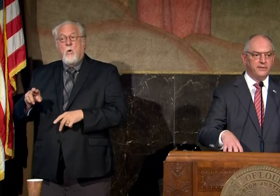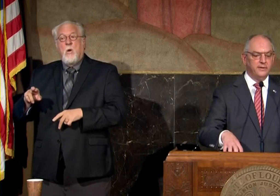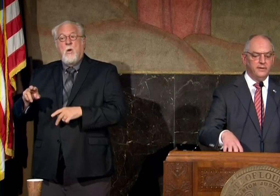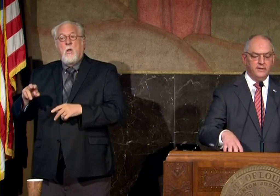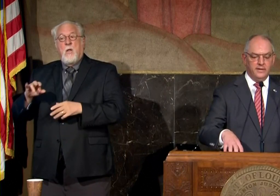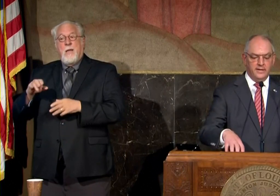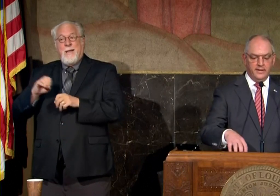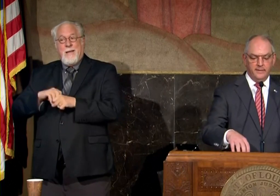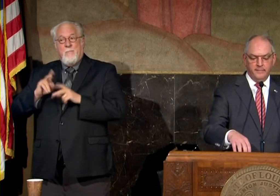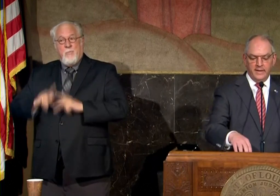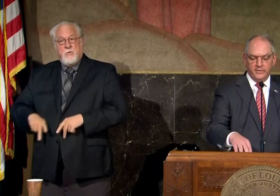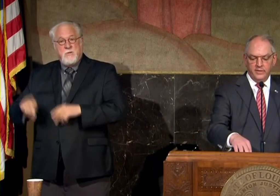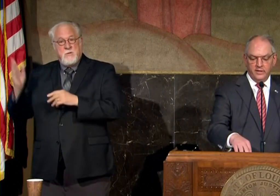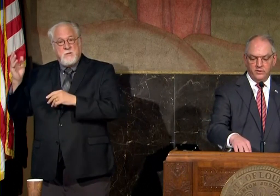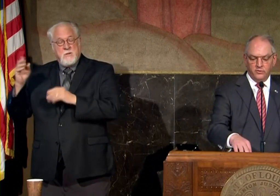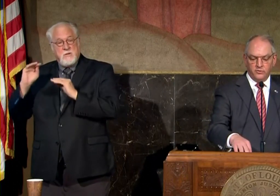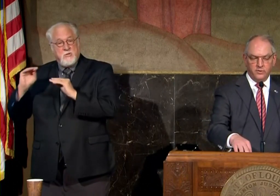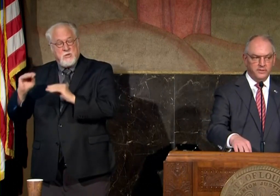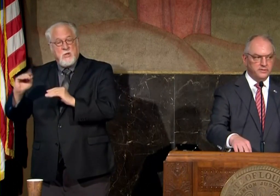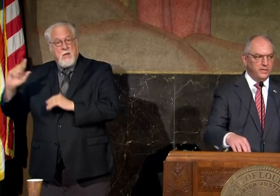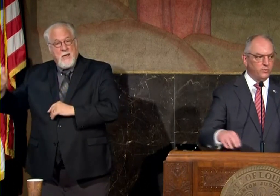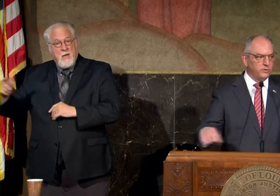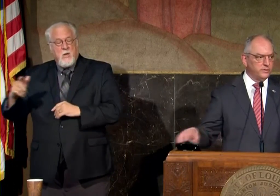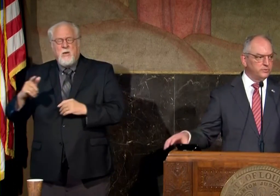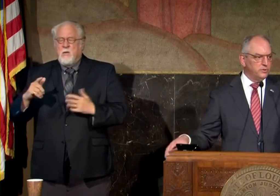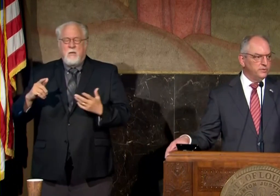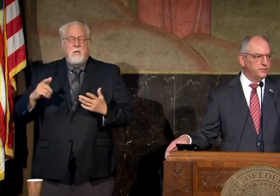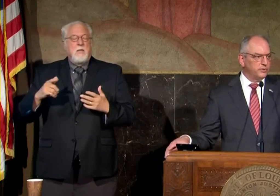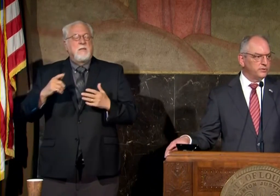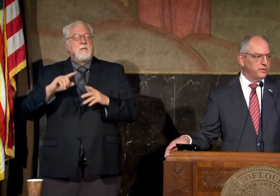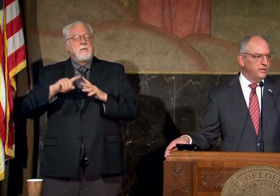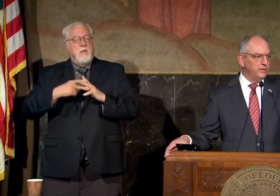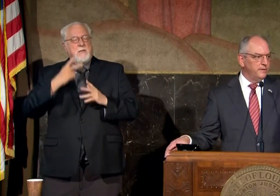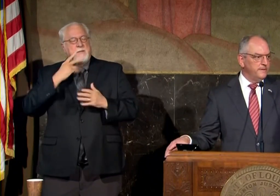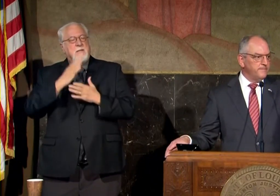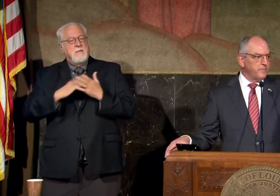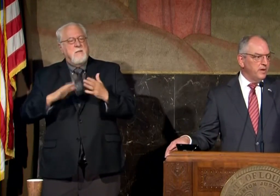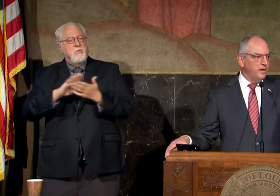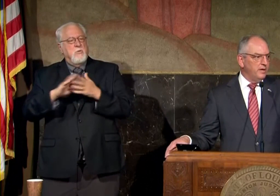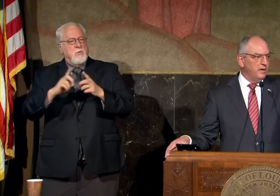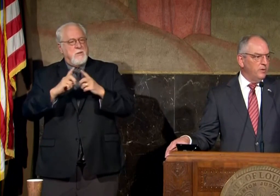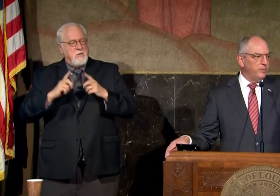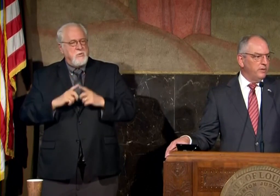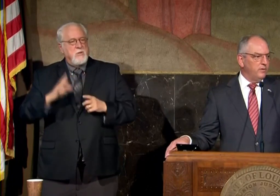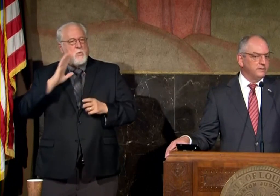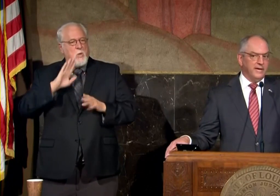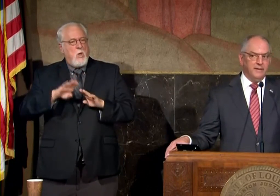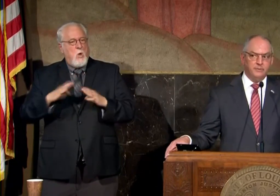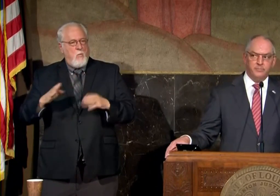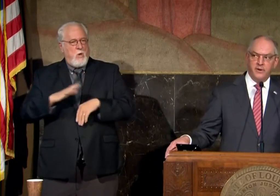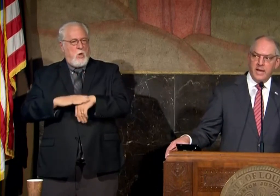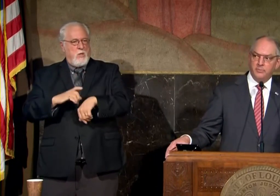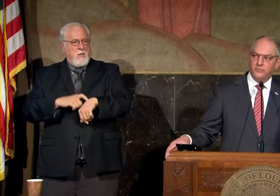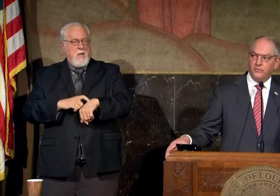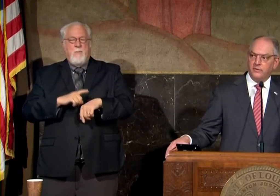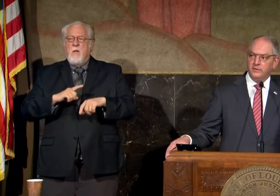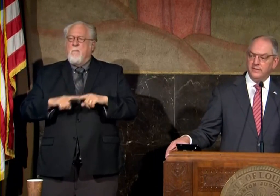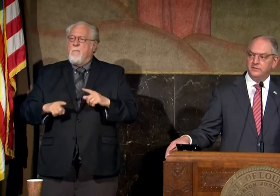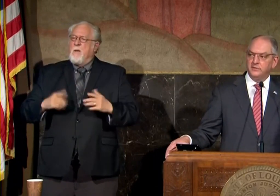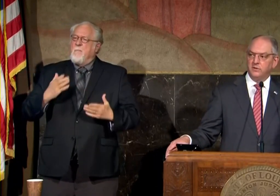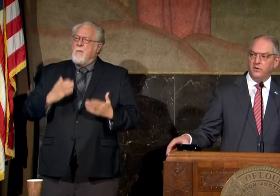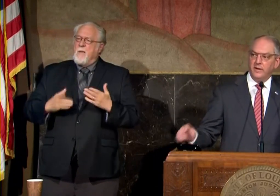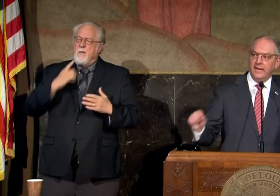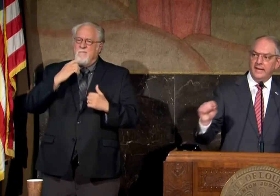later i think you're starting to see where some school districts are going to uh open on time but perhaps for